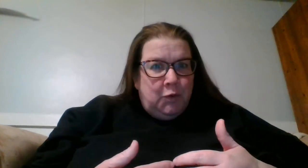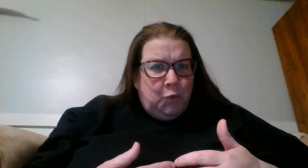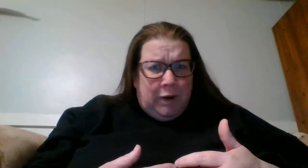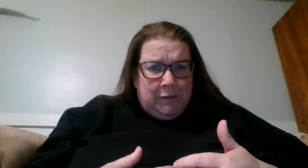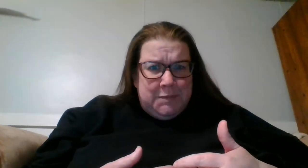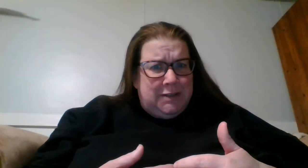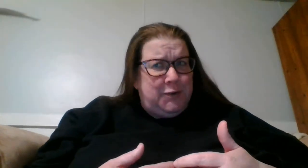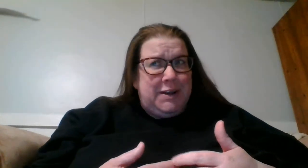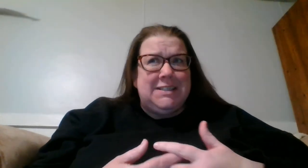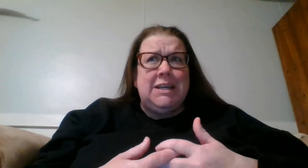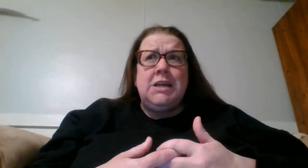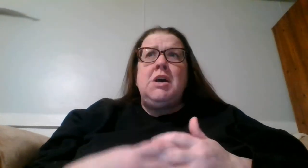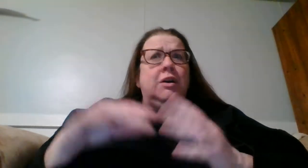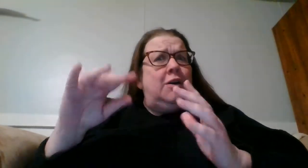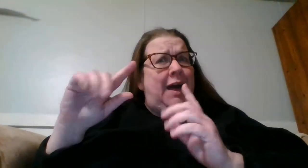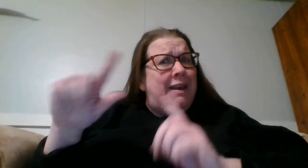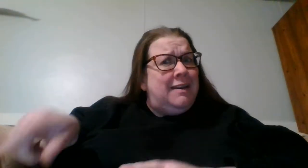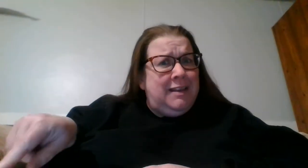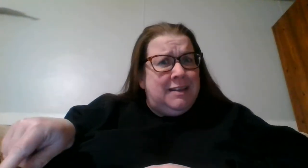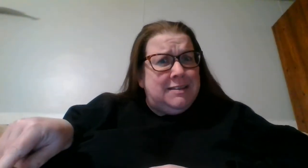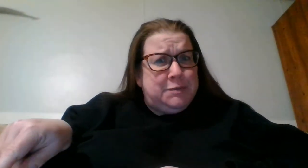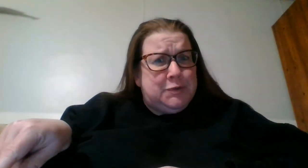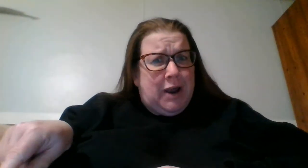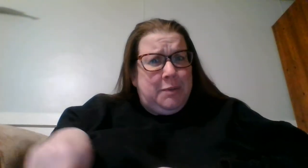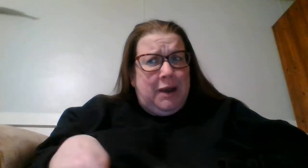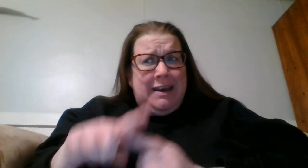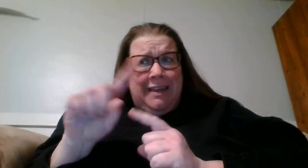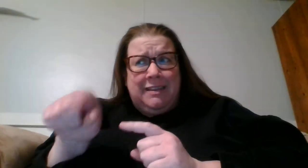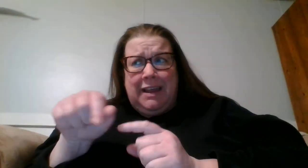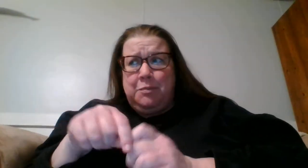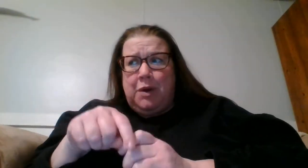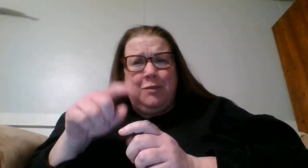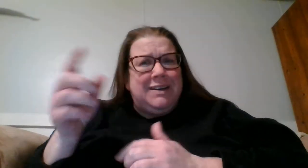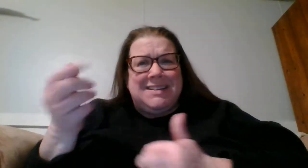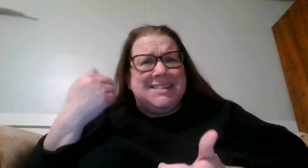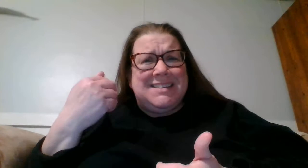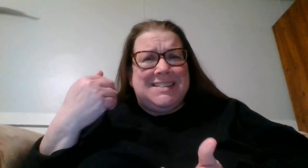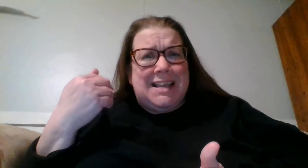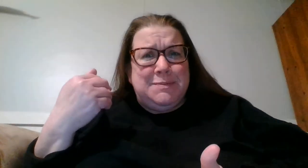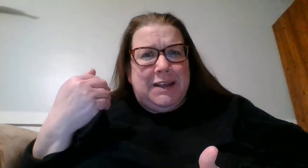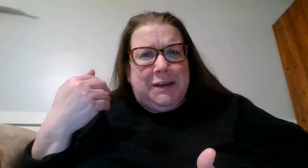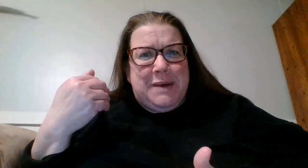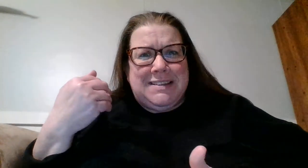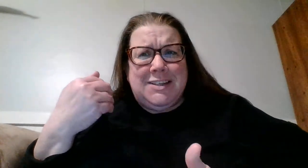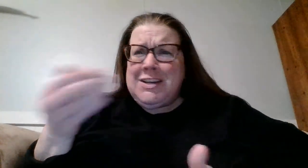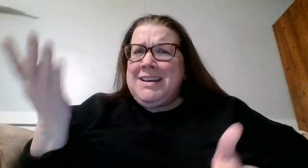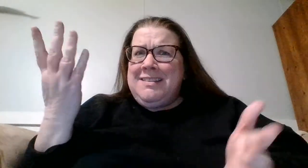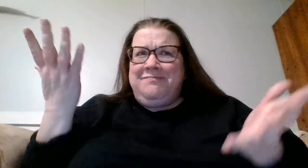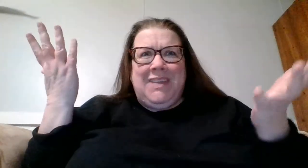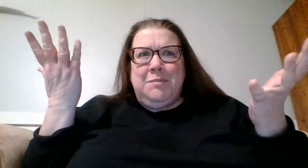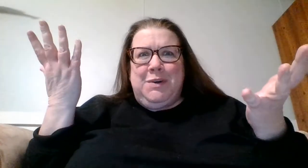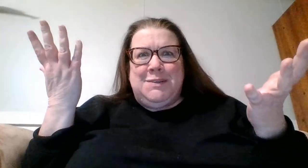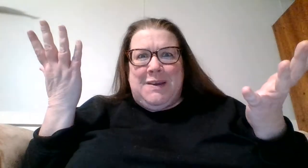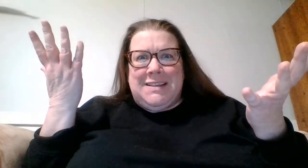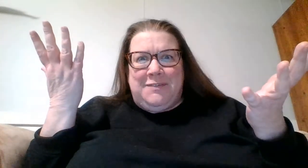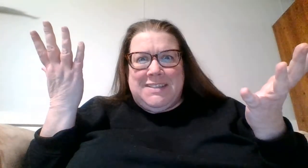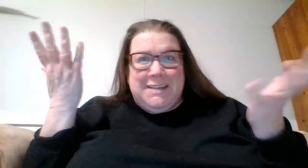welcome to the crazy. Go ahead and hit the subscribe button and the like button. What it does is it sends me a little message. Boost my self-esteem.